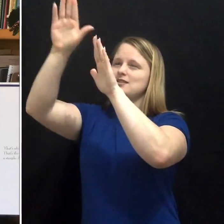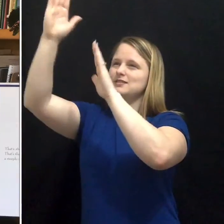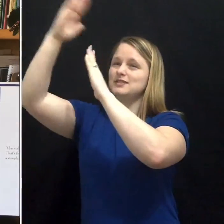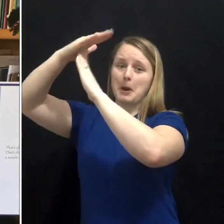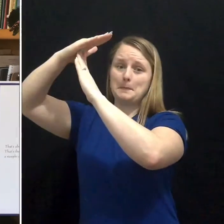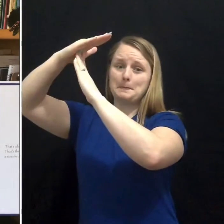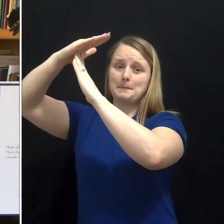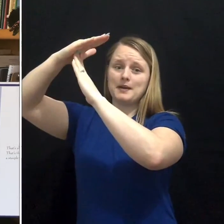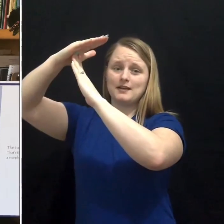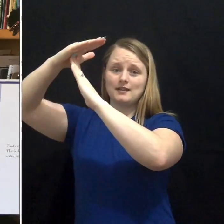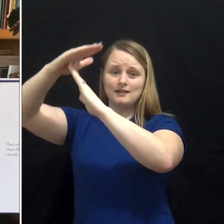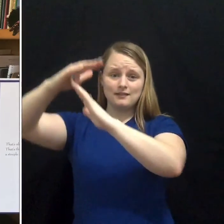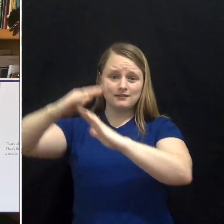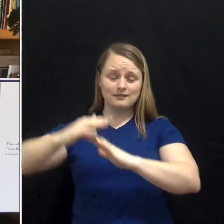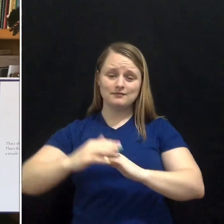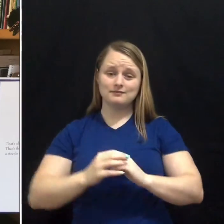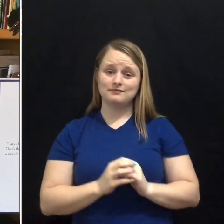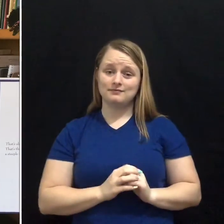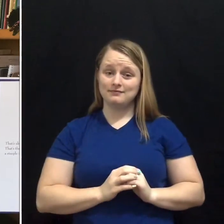a steeple chime.